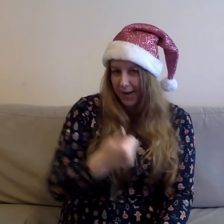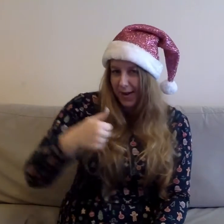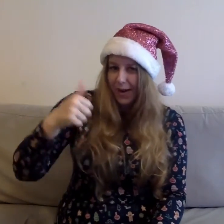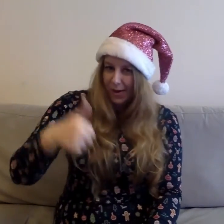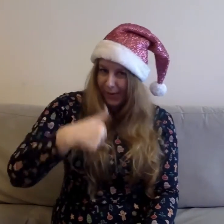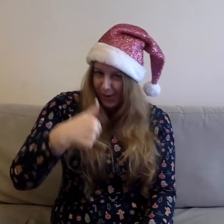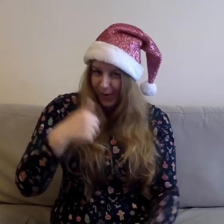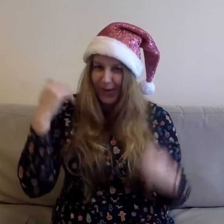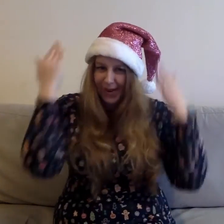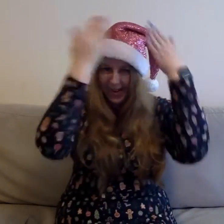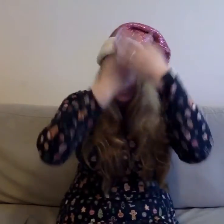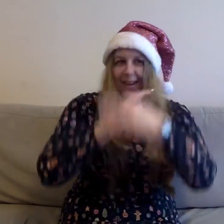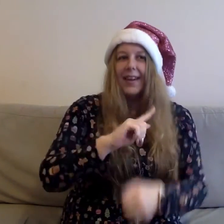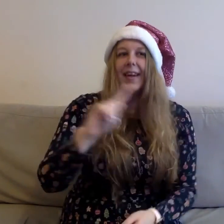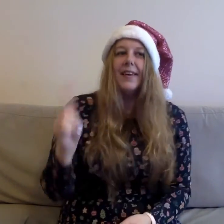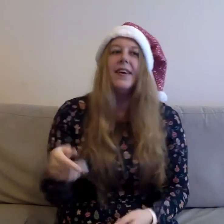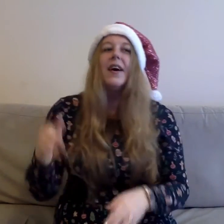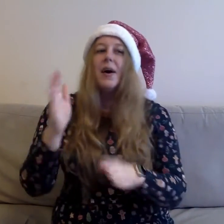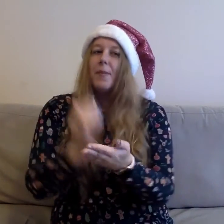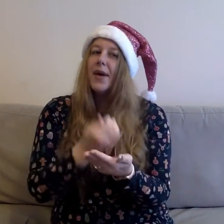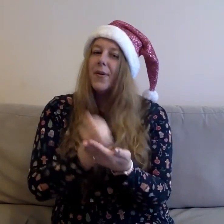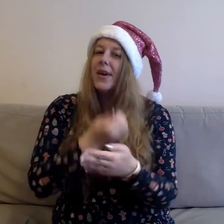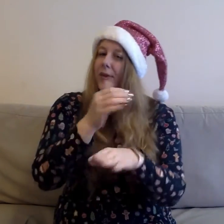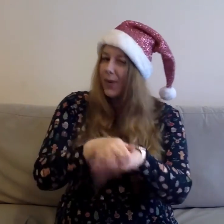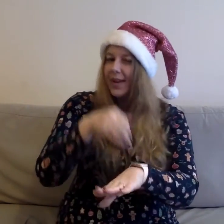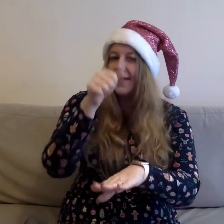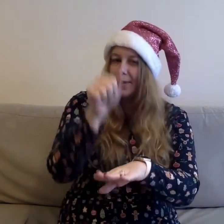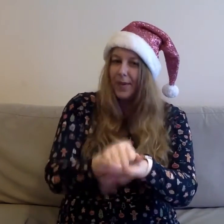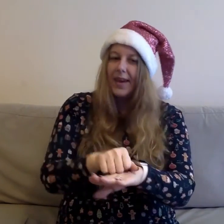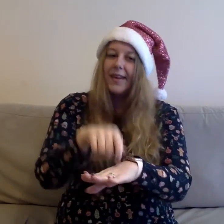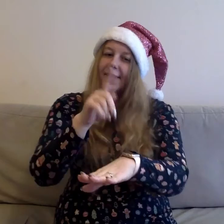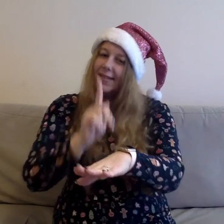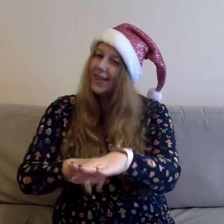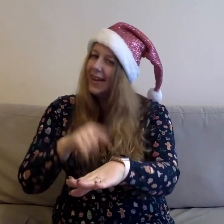Good night And a Merry Christmas time